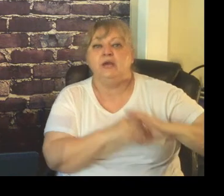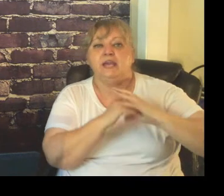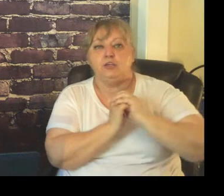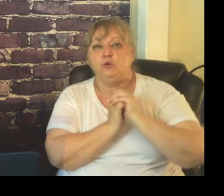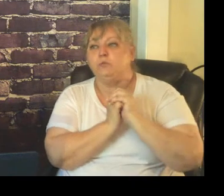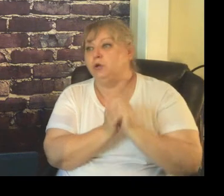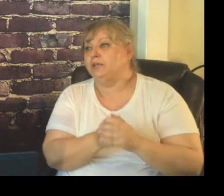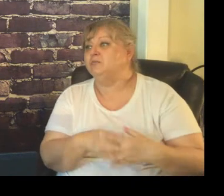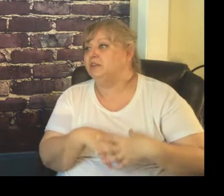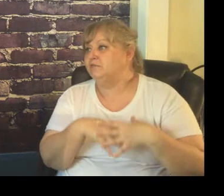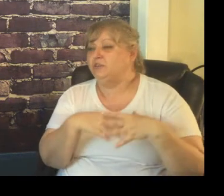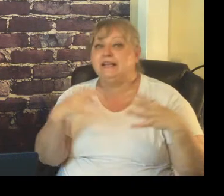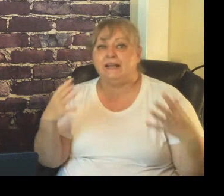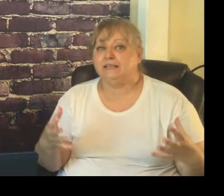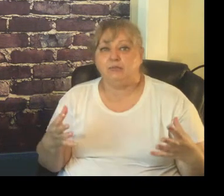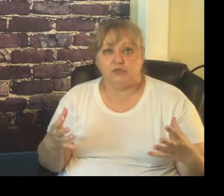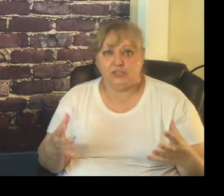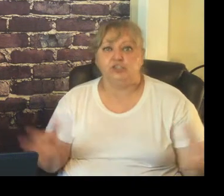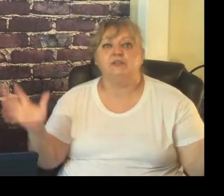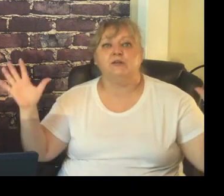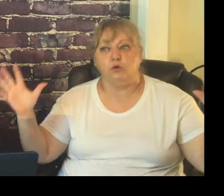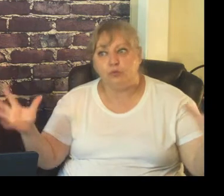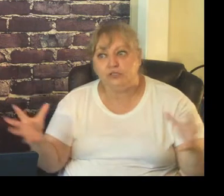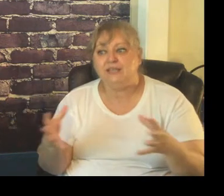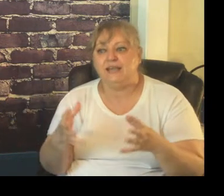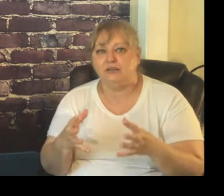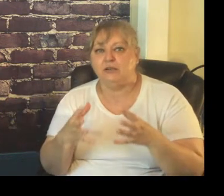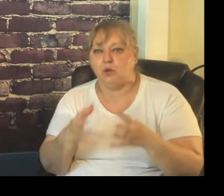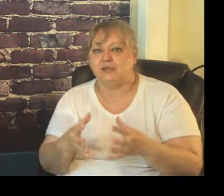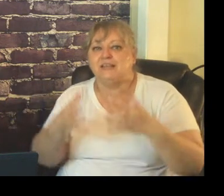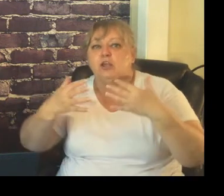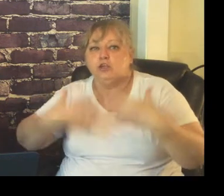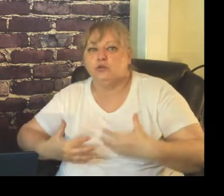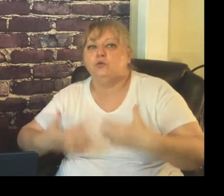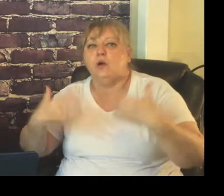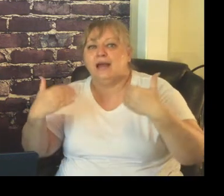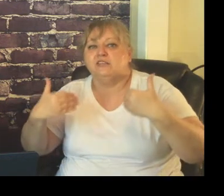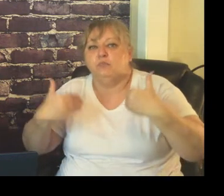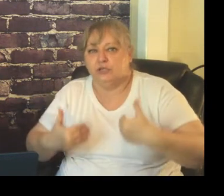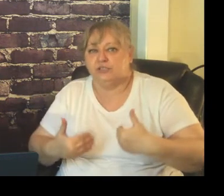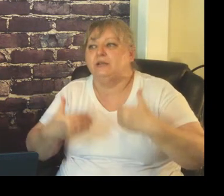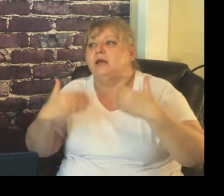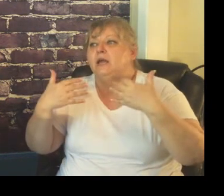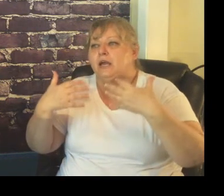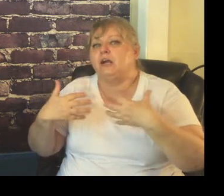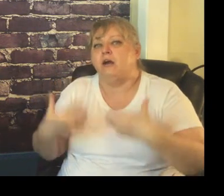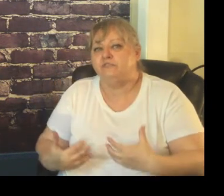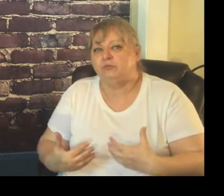and you're going to be the very eclectic teacher that will put together the parts that you as a person are comfortable